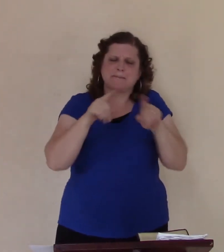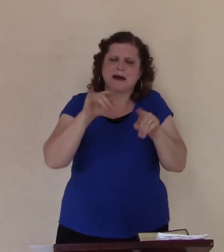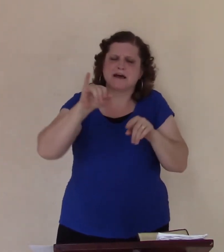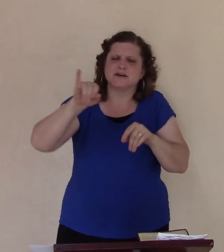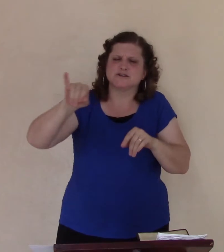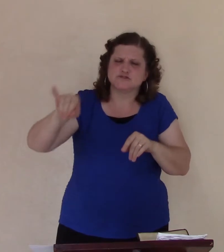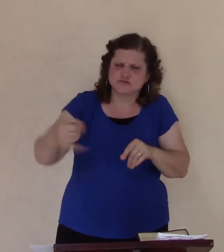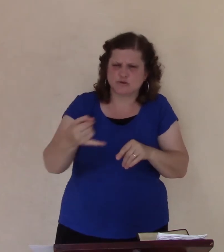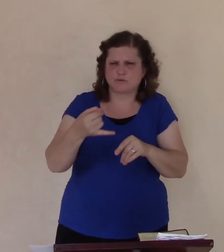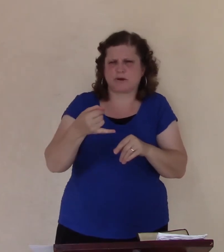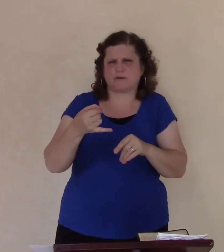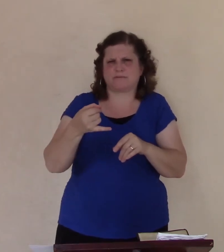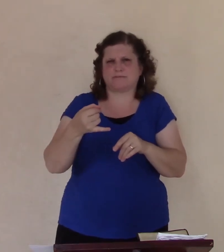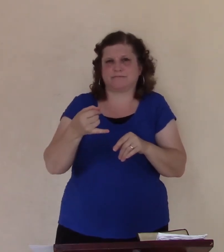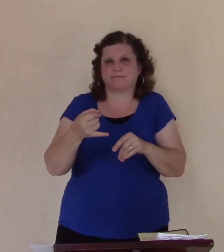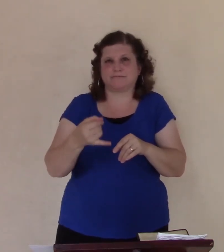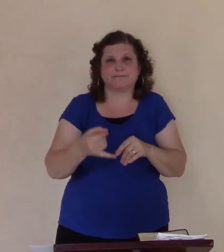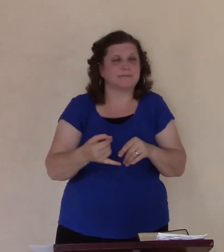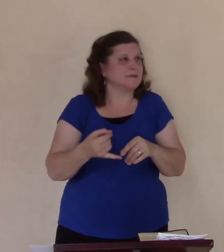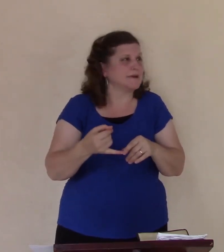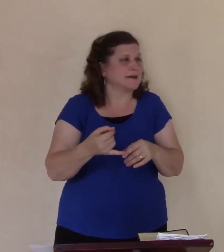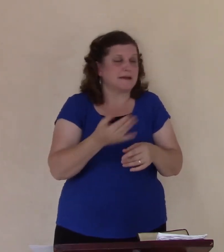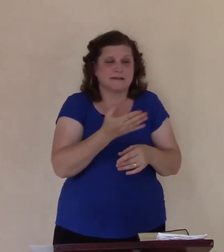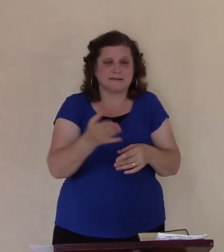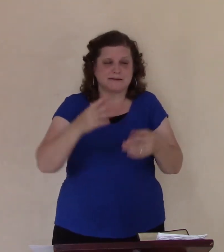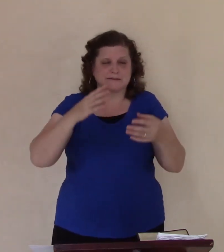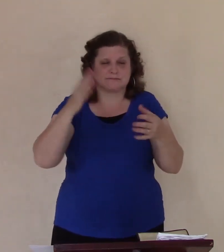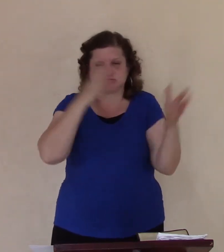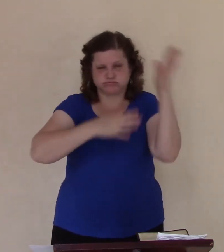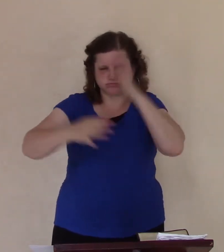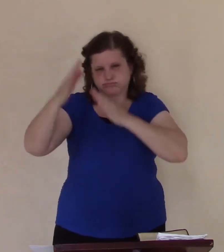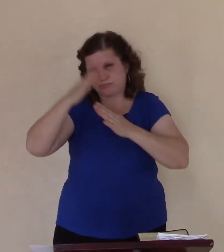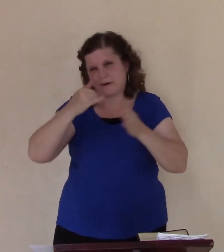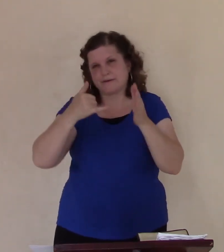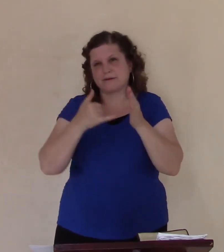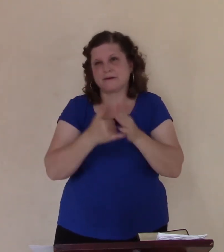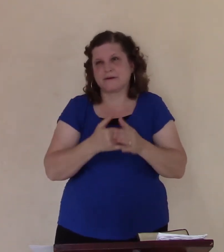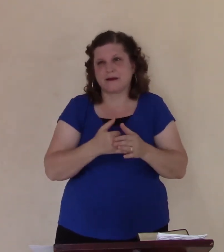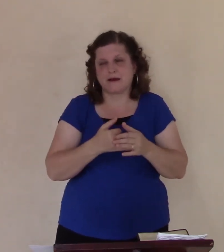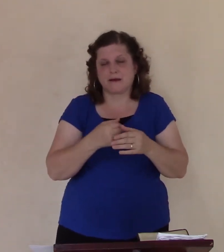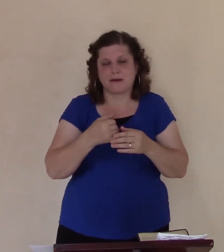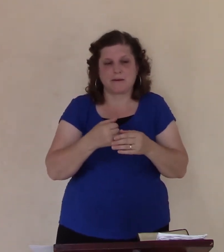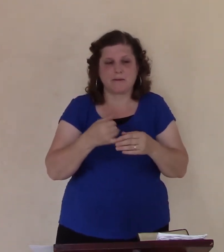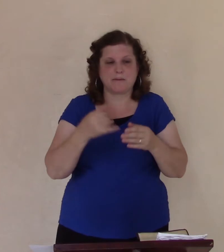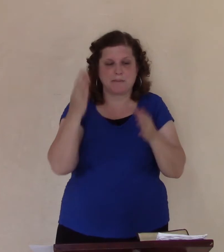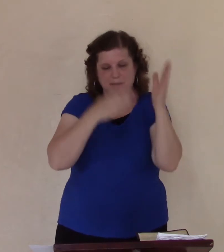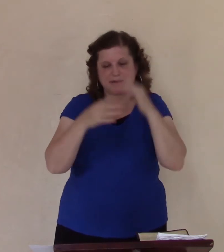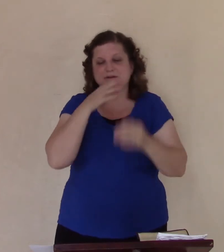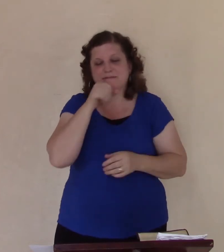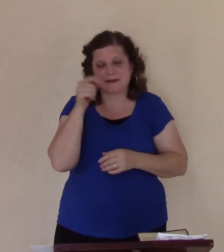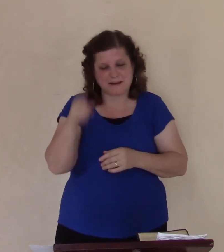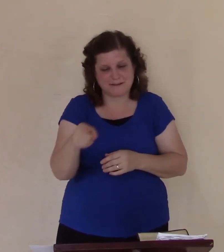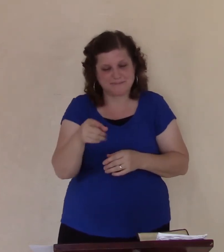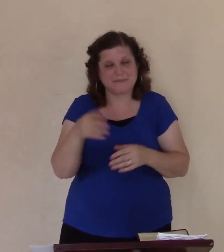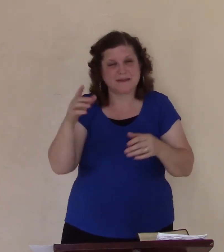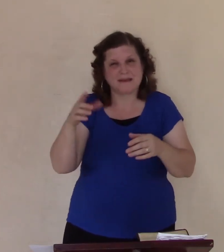affected them personally. He was not happy. And so, he allows his personal feelings,